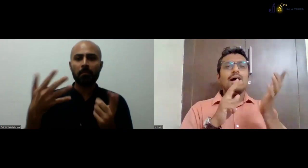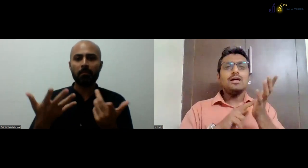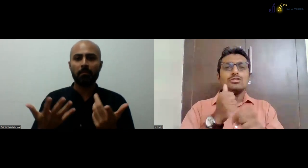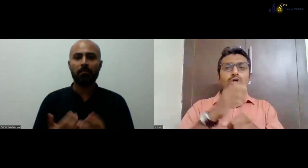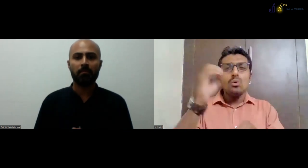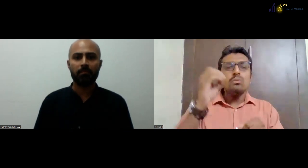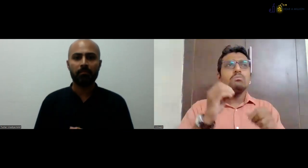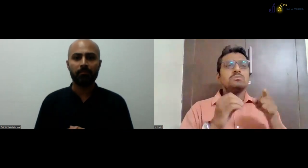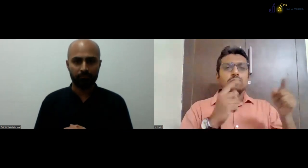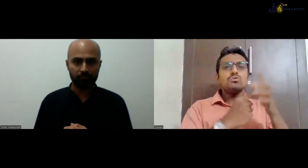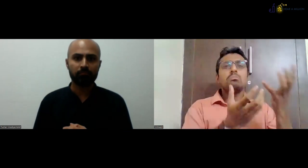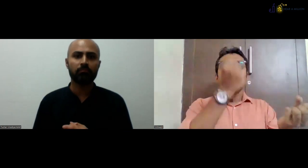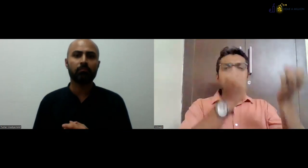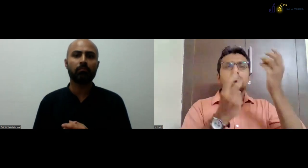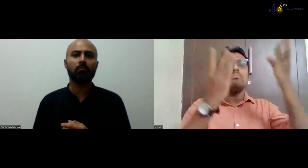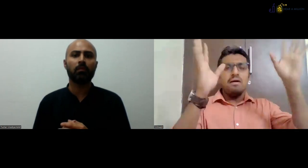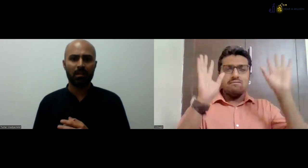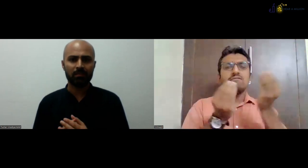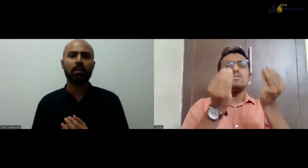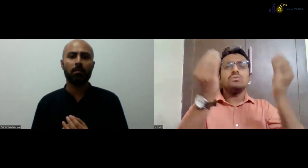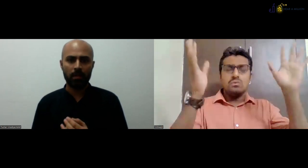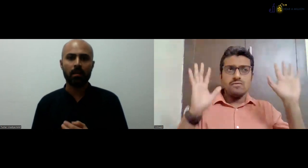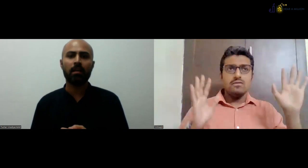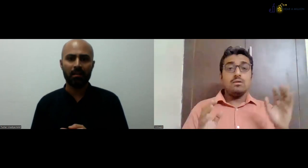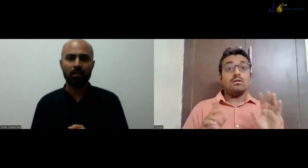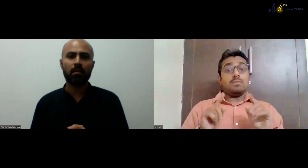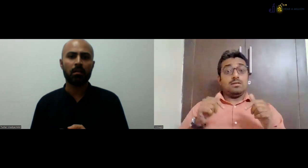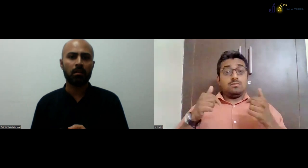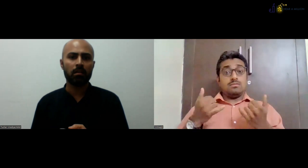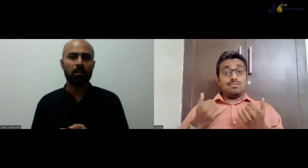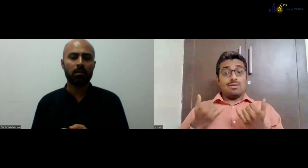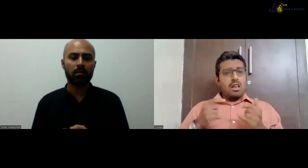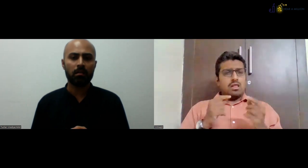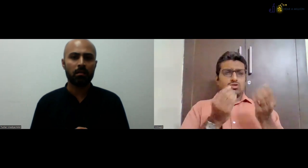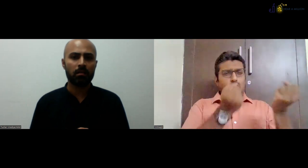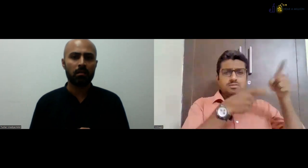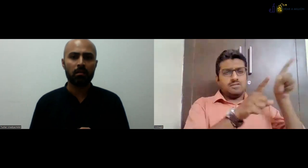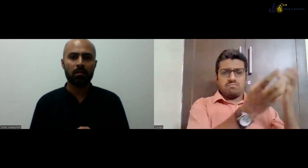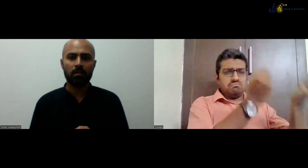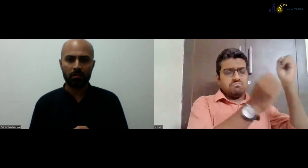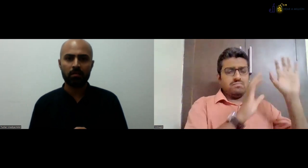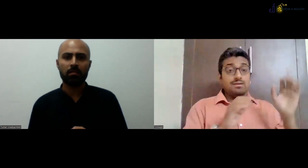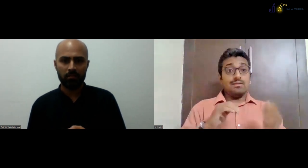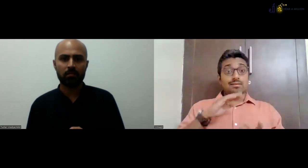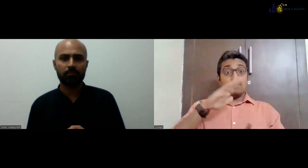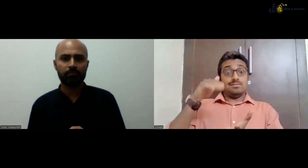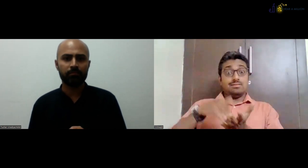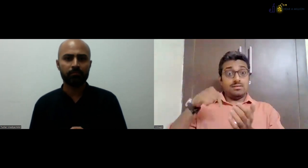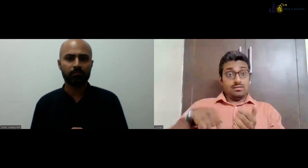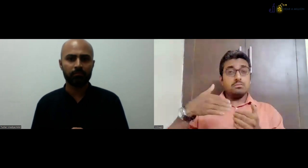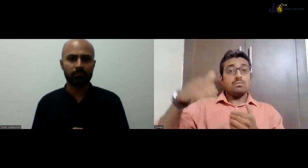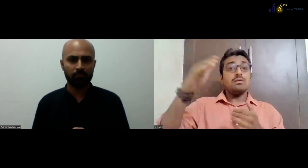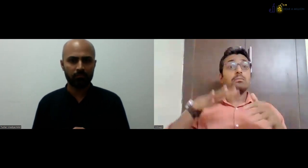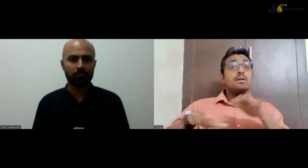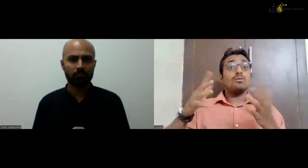Yes. So we have some organizations, NGOs, Uniki. Yes, people are getting jobs as well. They are